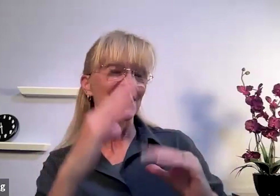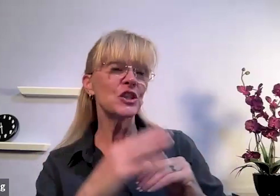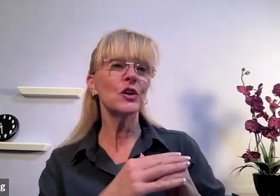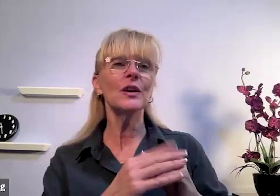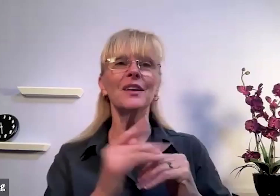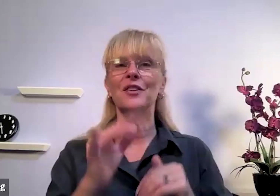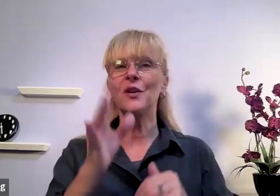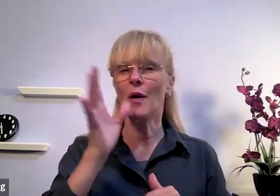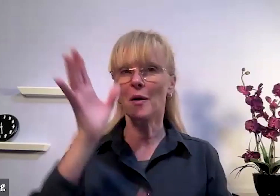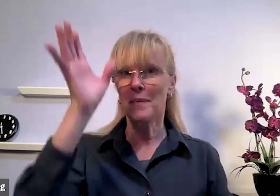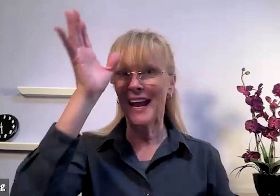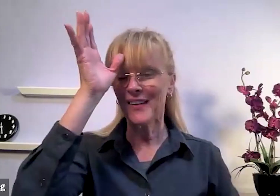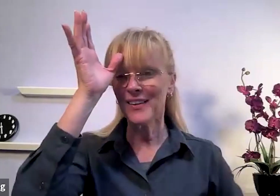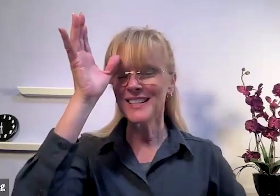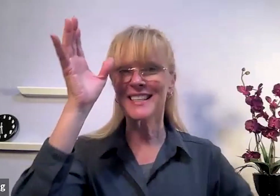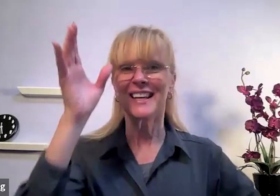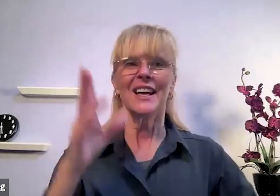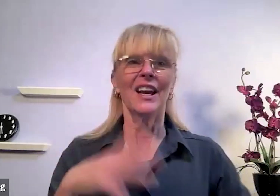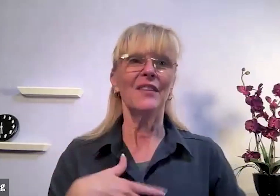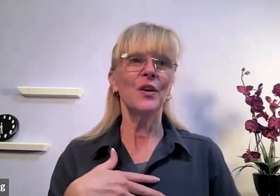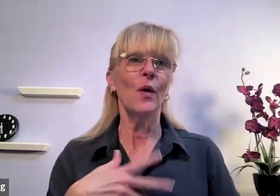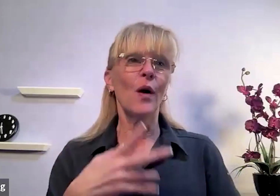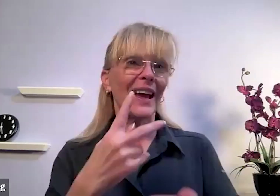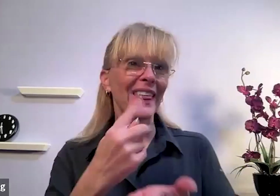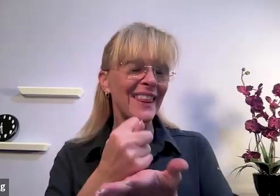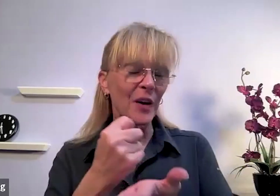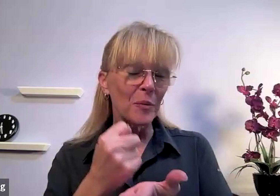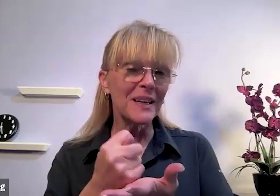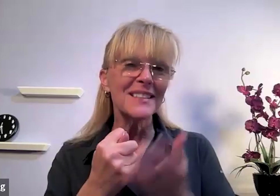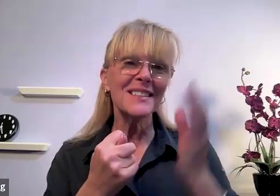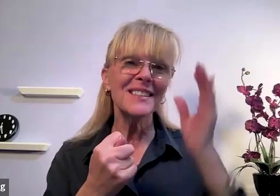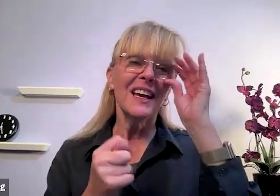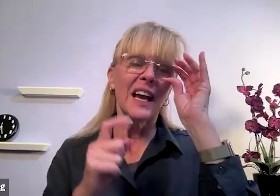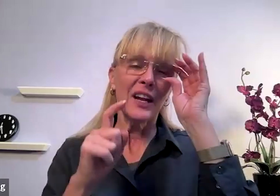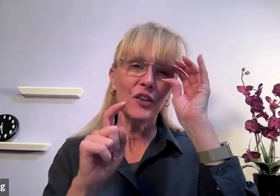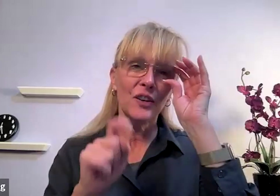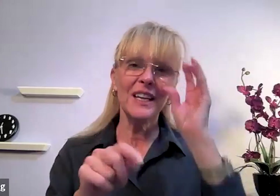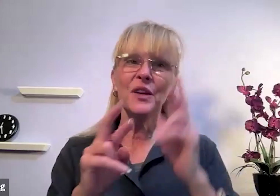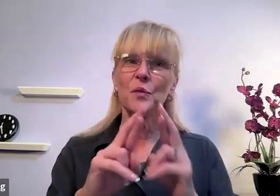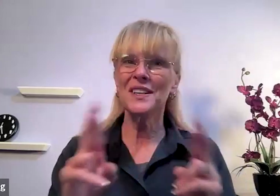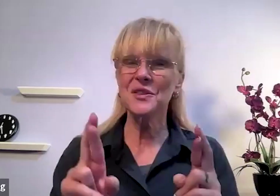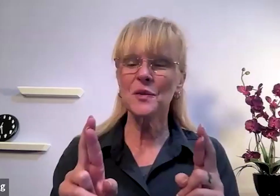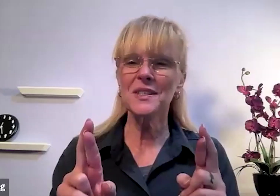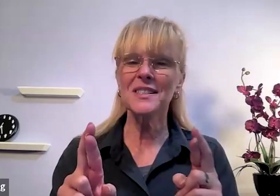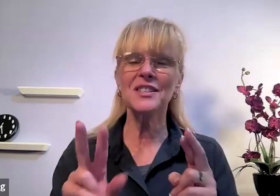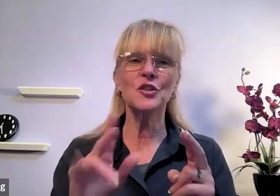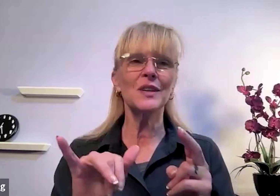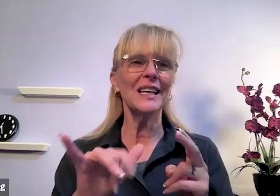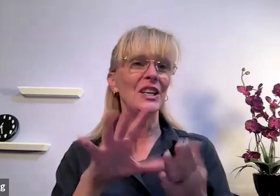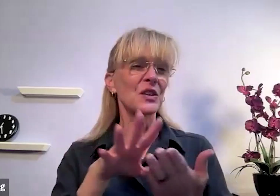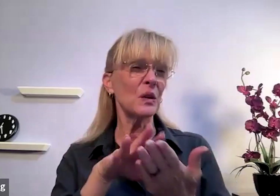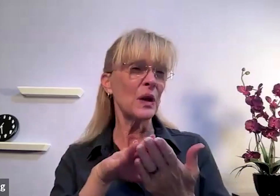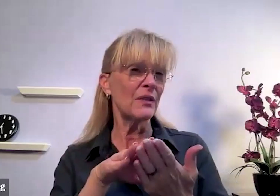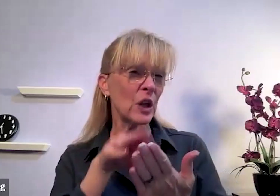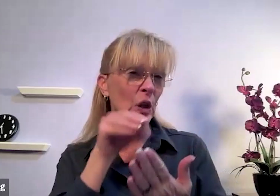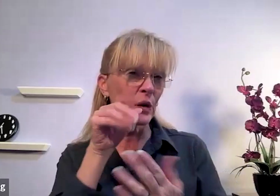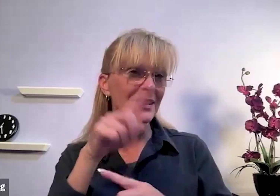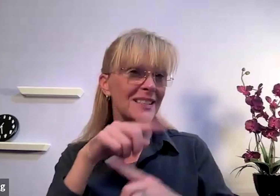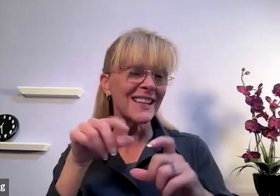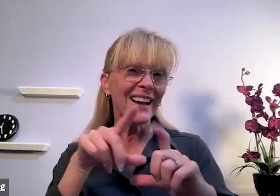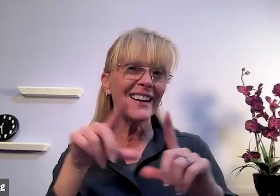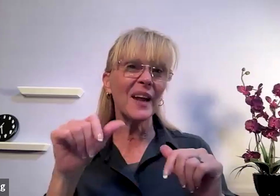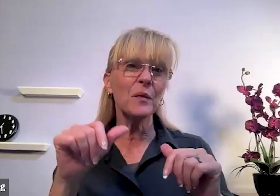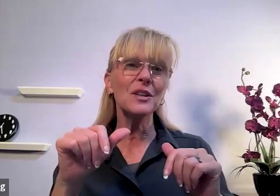are a teacher if you are a parent if you are a therapist and you're needing resources you're needing to even